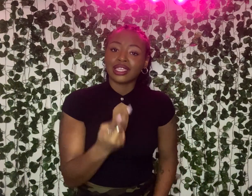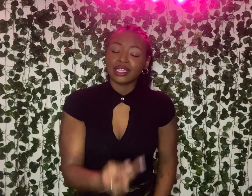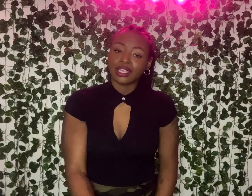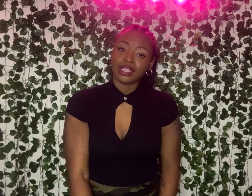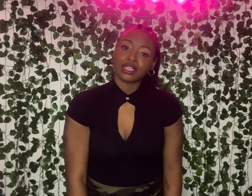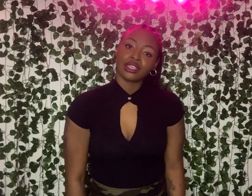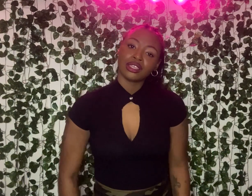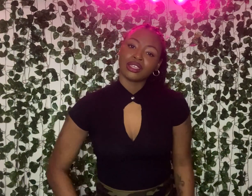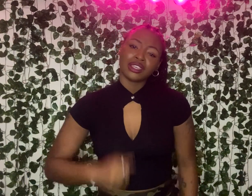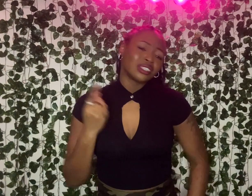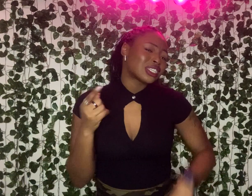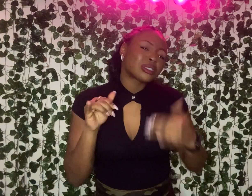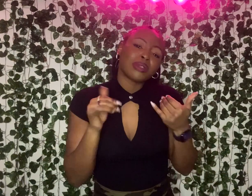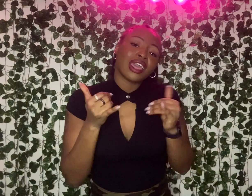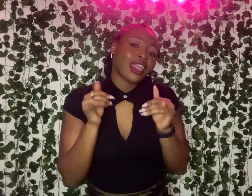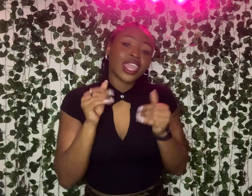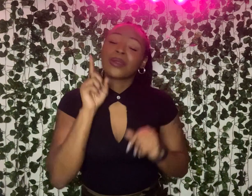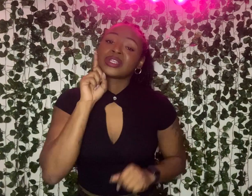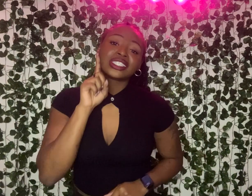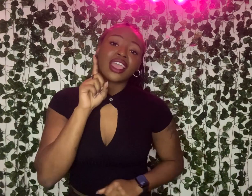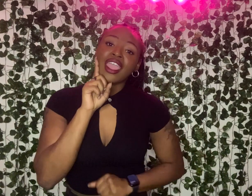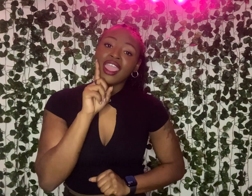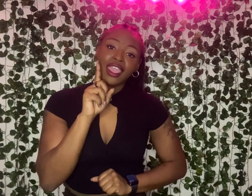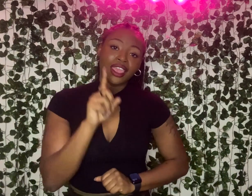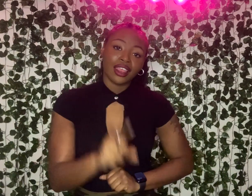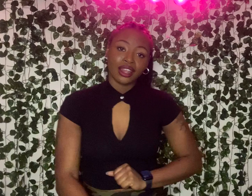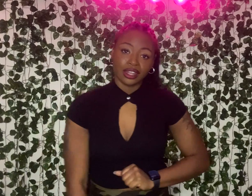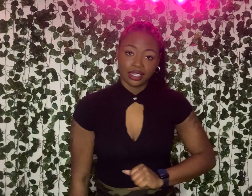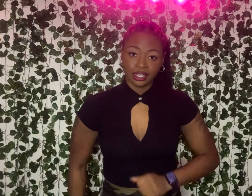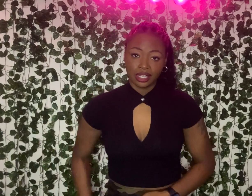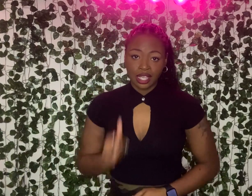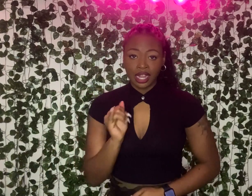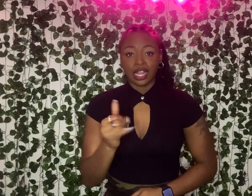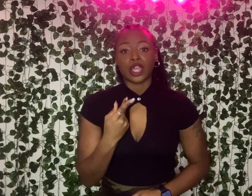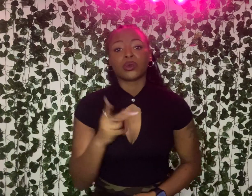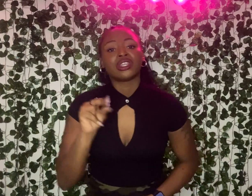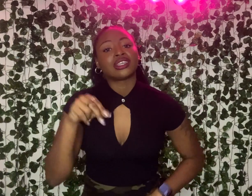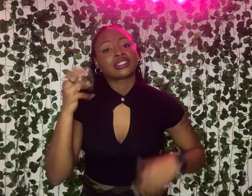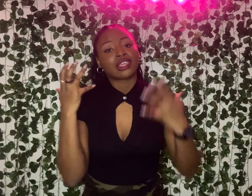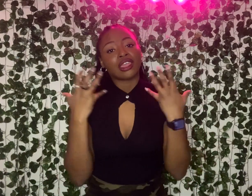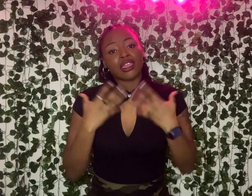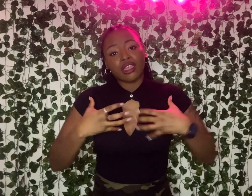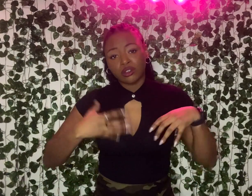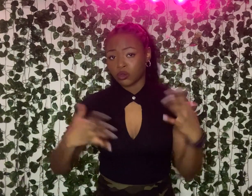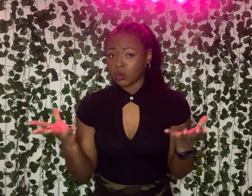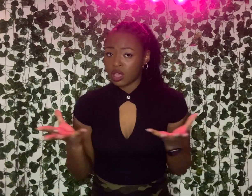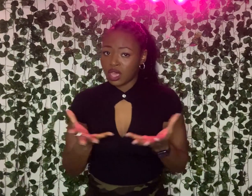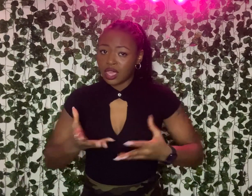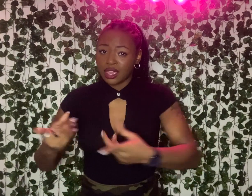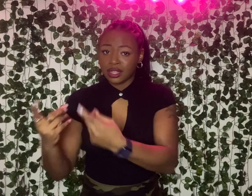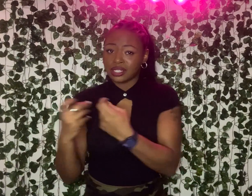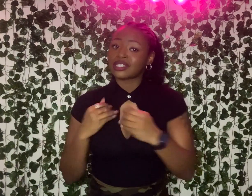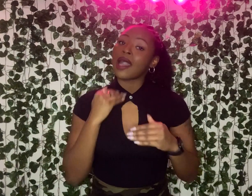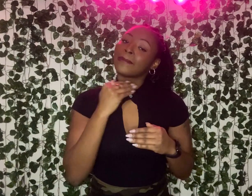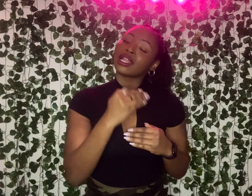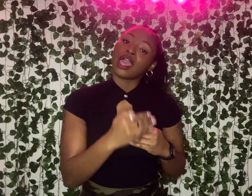just play pretend like we're not scared of what is coming